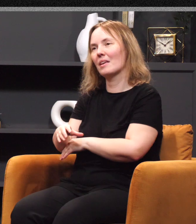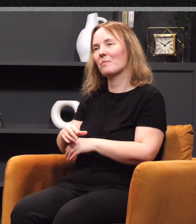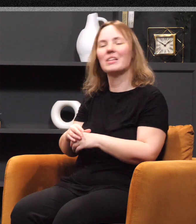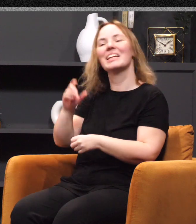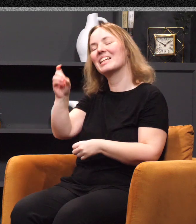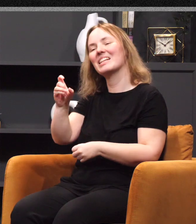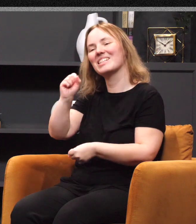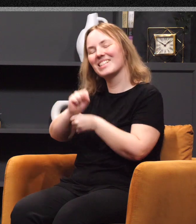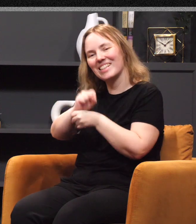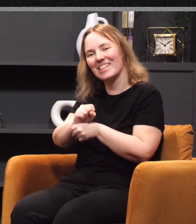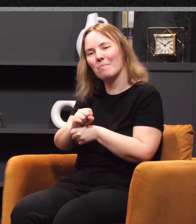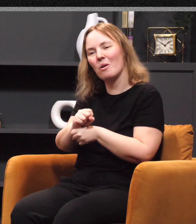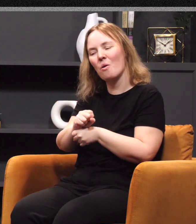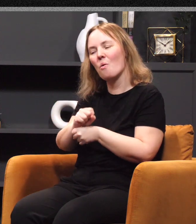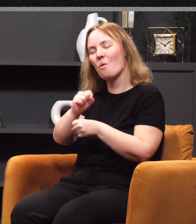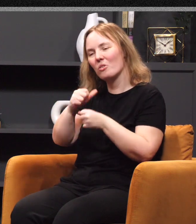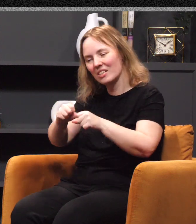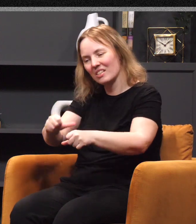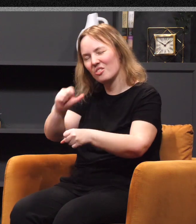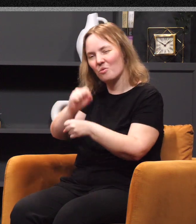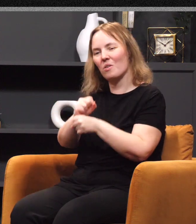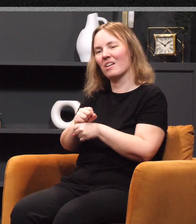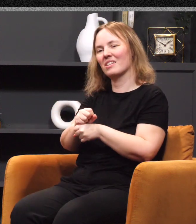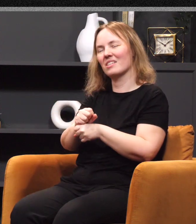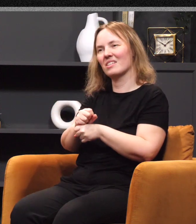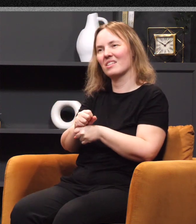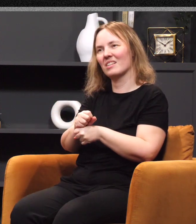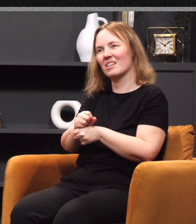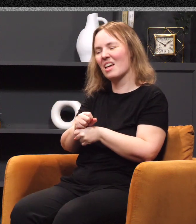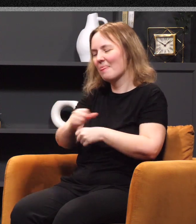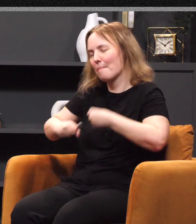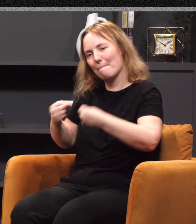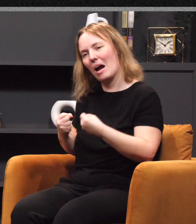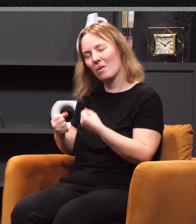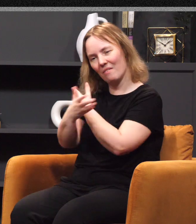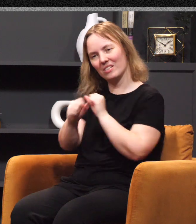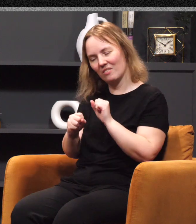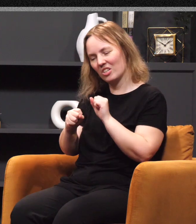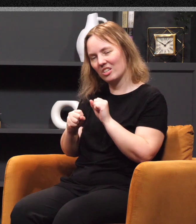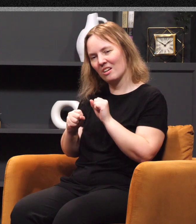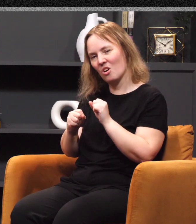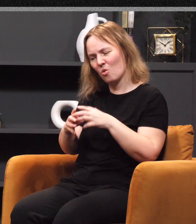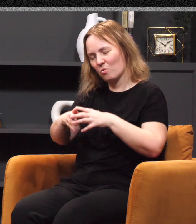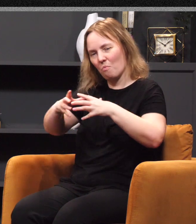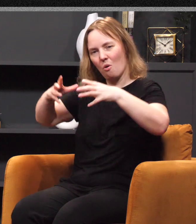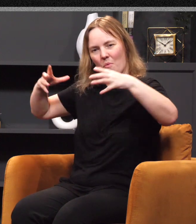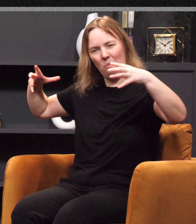He's not saying to get more and more saved. He's saying the effects, the power of your salvation grows more and more, becomes more